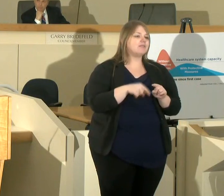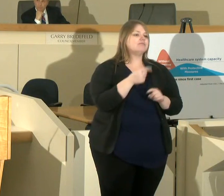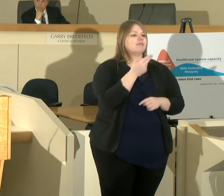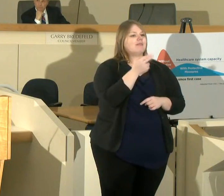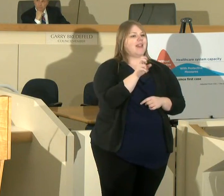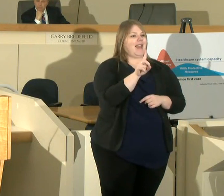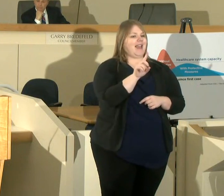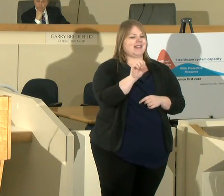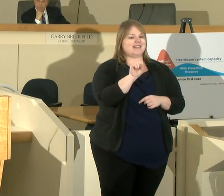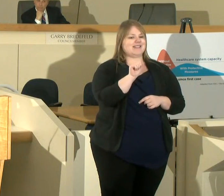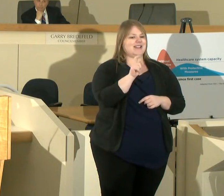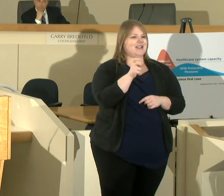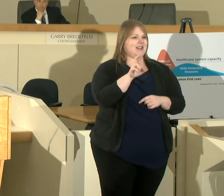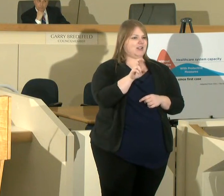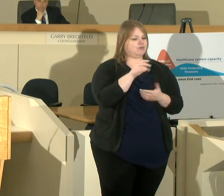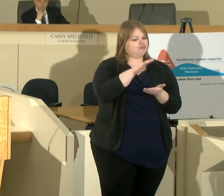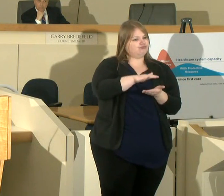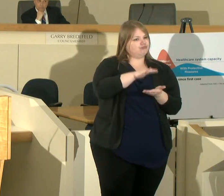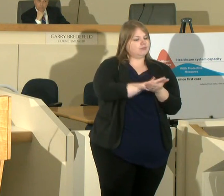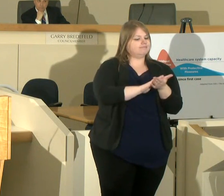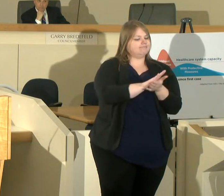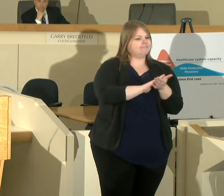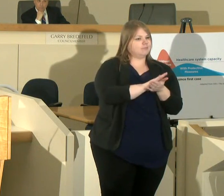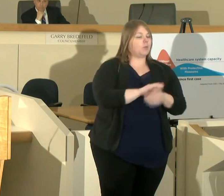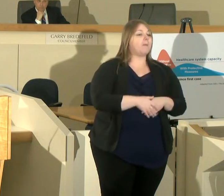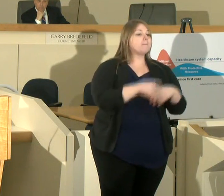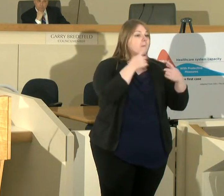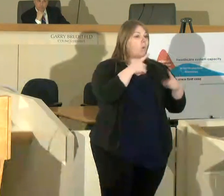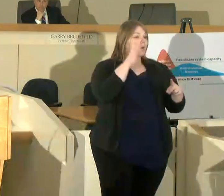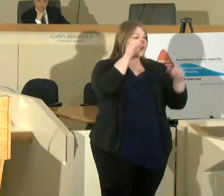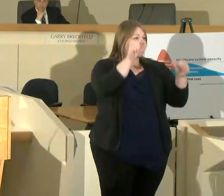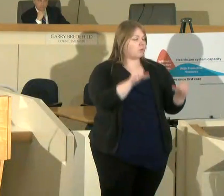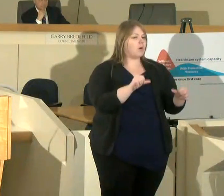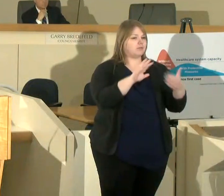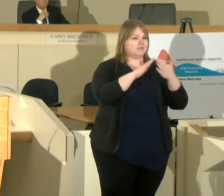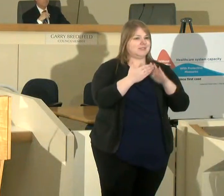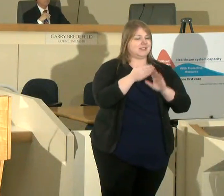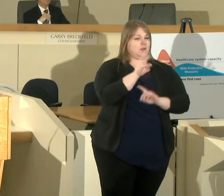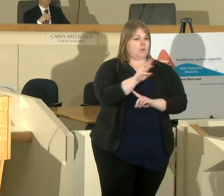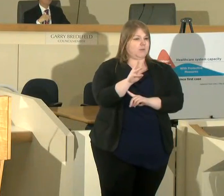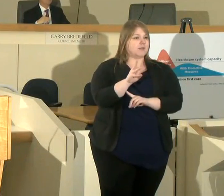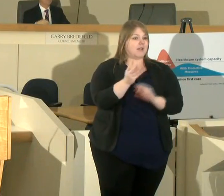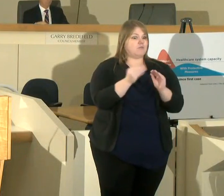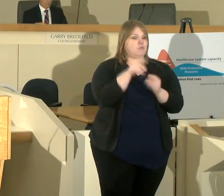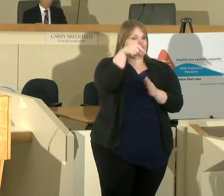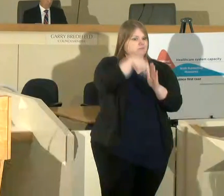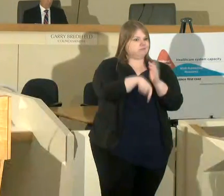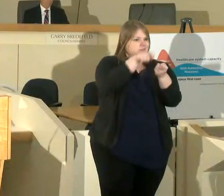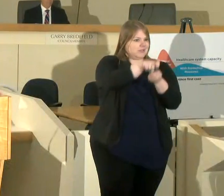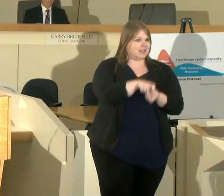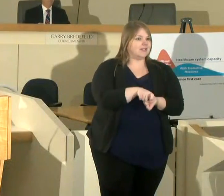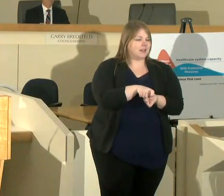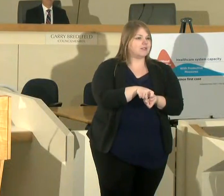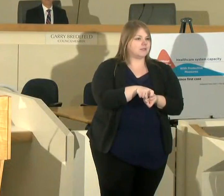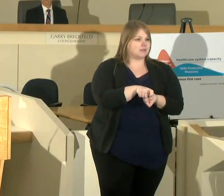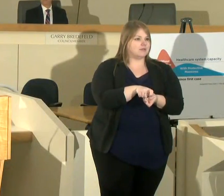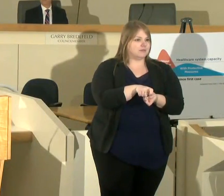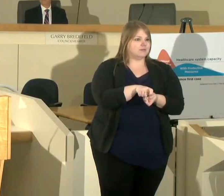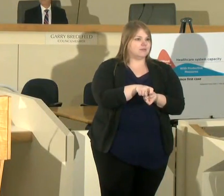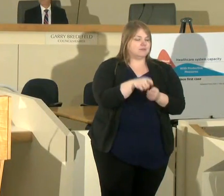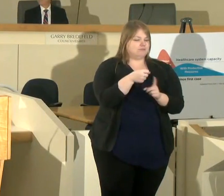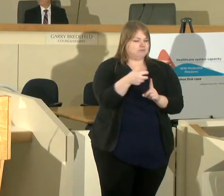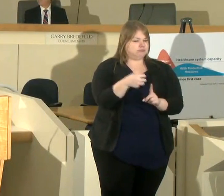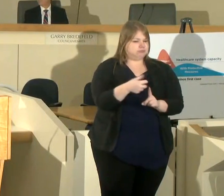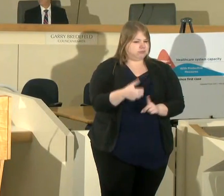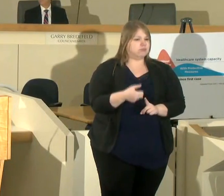this order is being posted on the city's website with details for our people whose work is with details